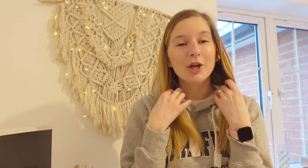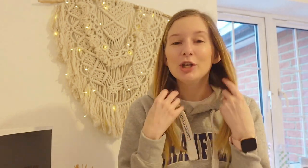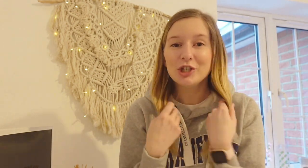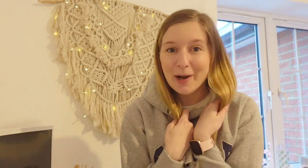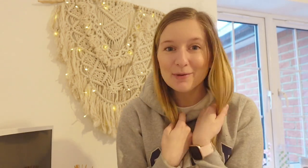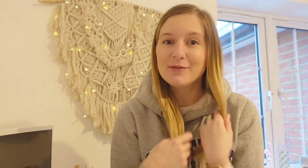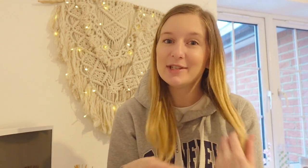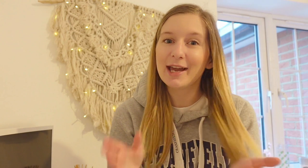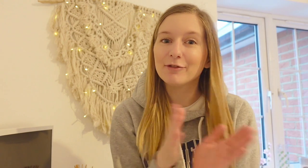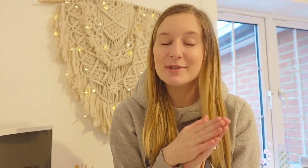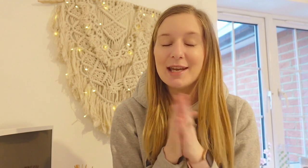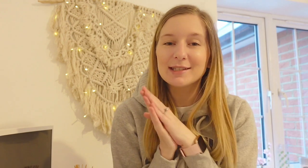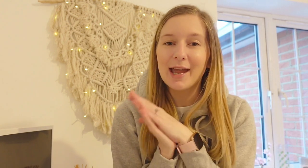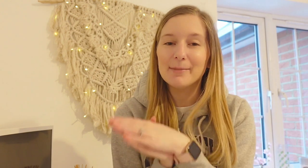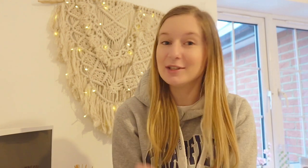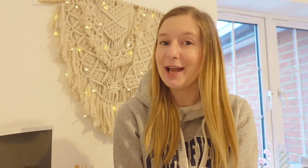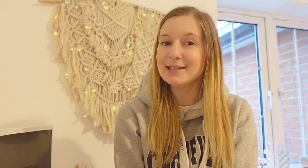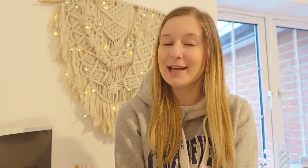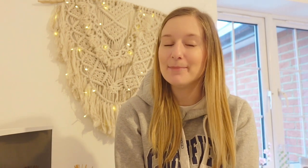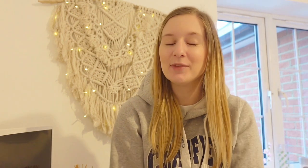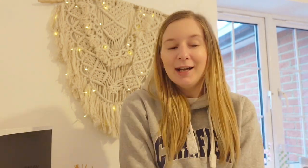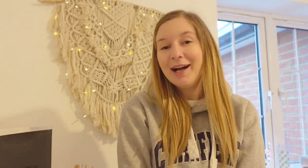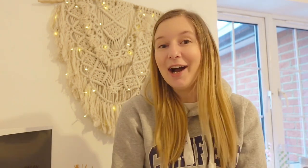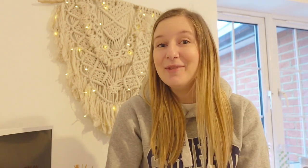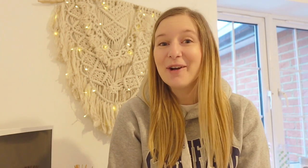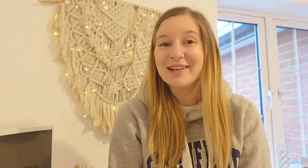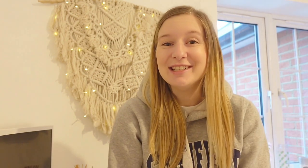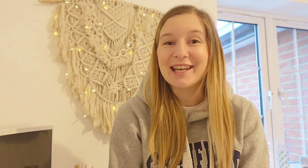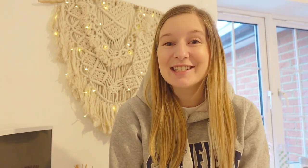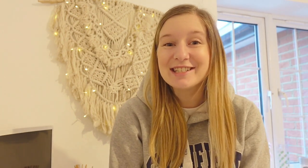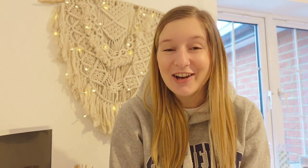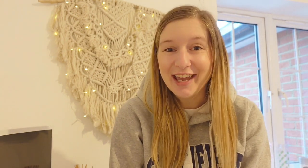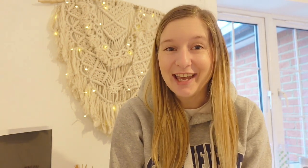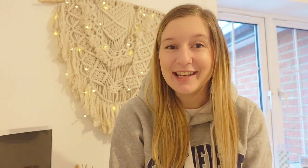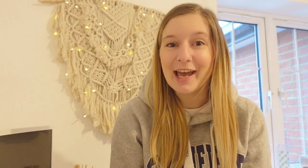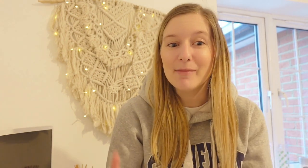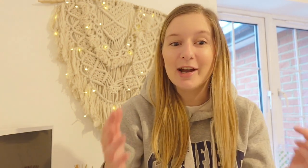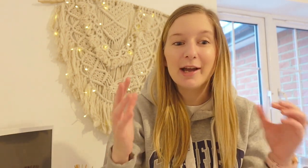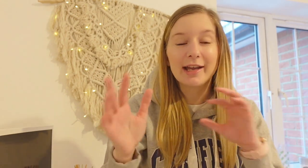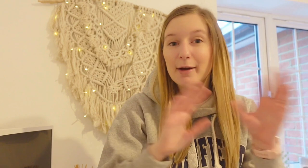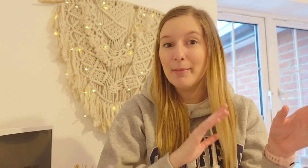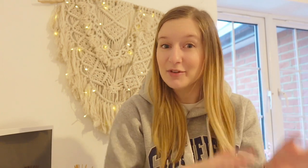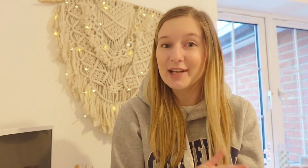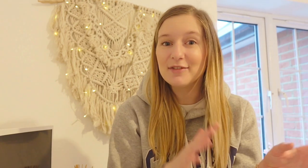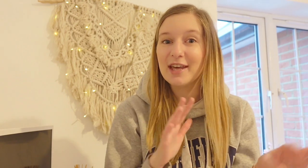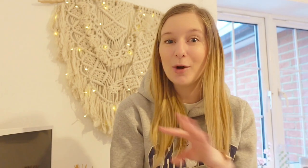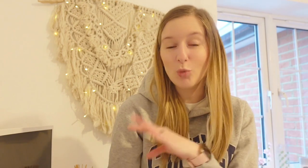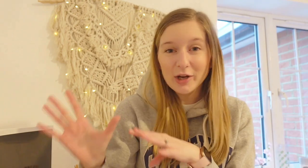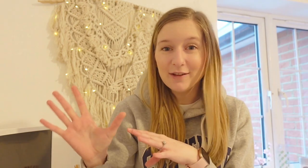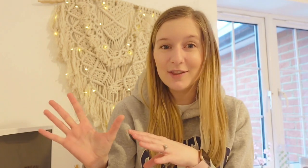two hours of the day from 6 a.m. till 8 a.m. I'm now ready to get stuck in, get my, get a member of staff set up working for